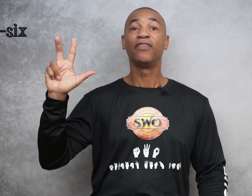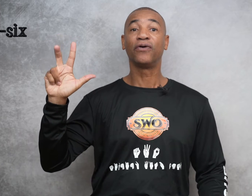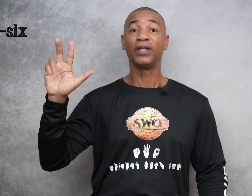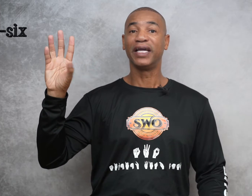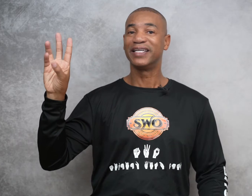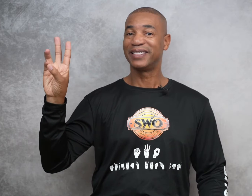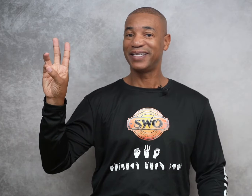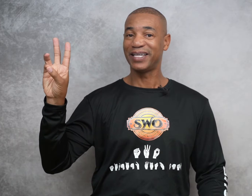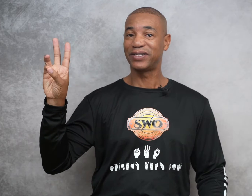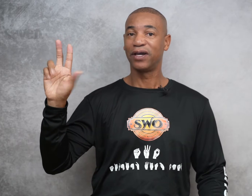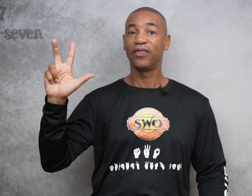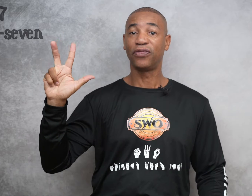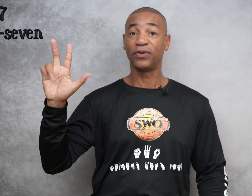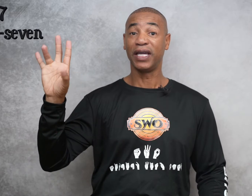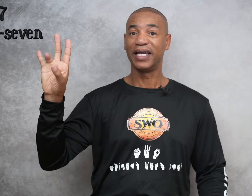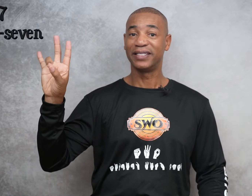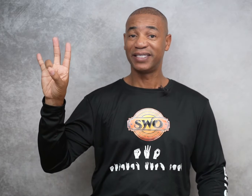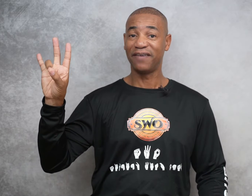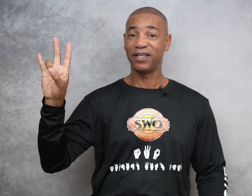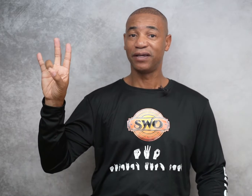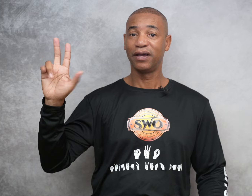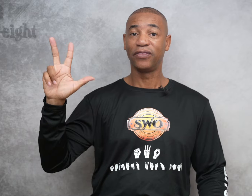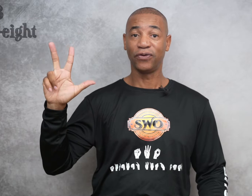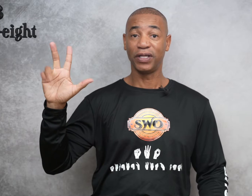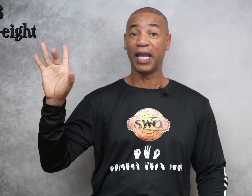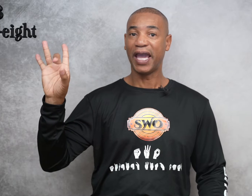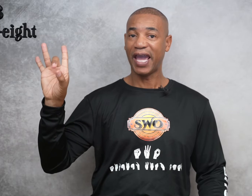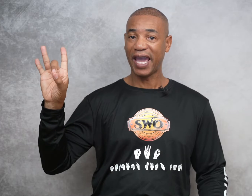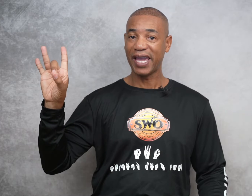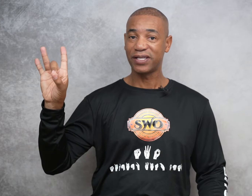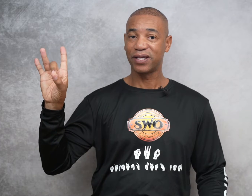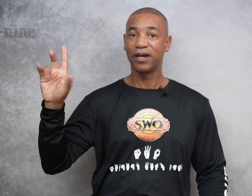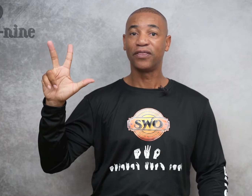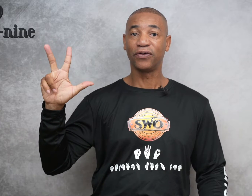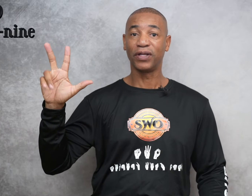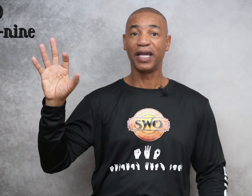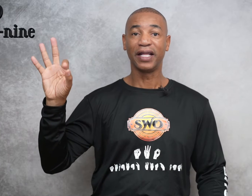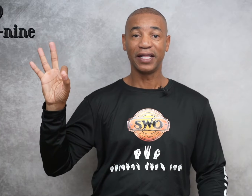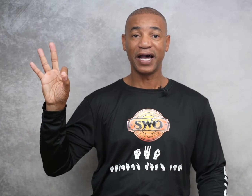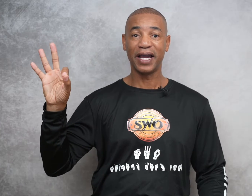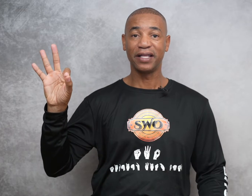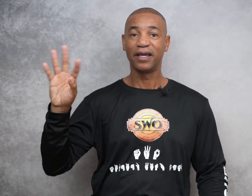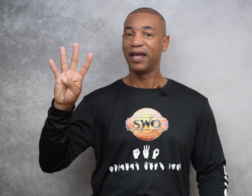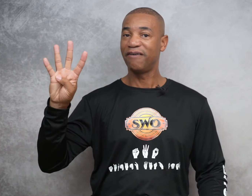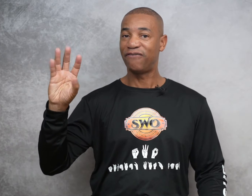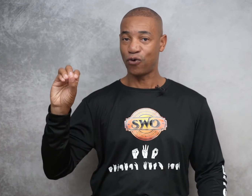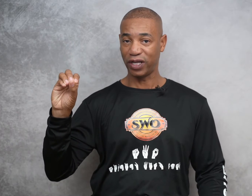36, 37, 38, 39, and 40.